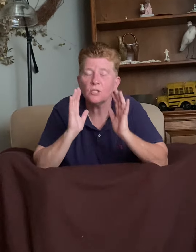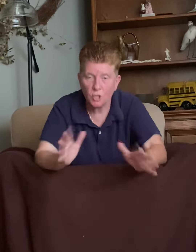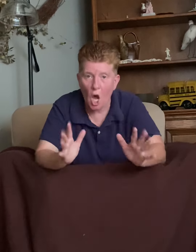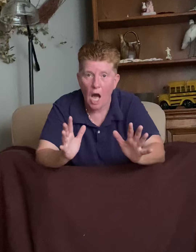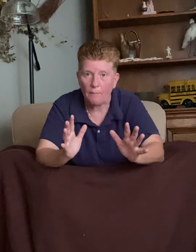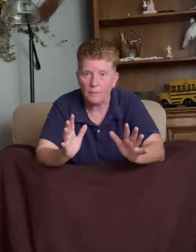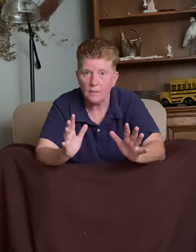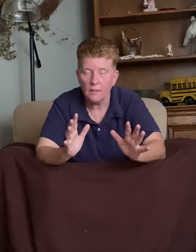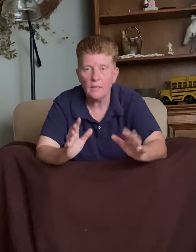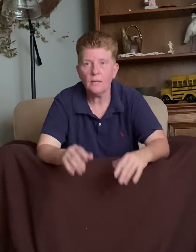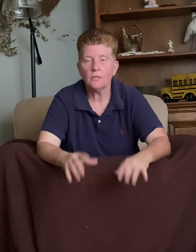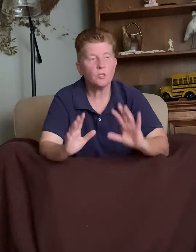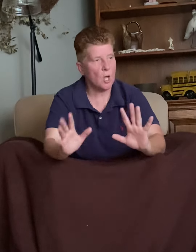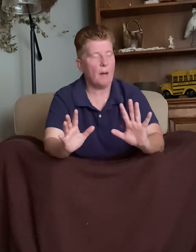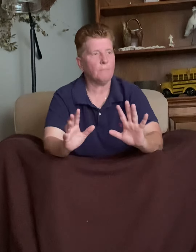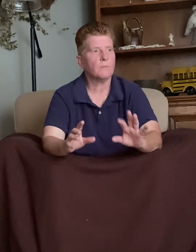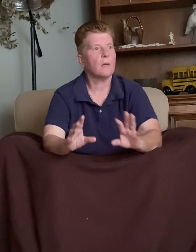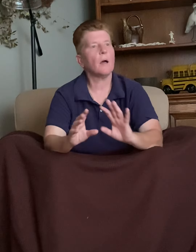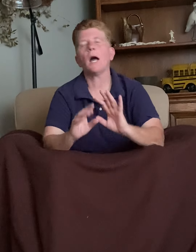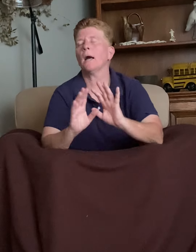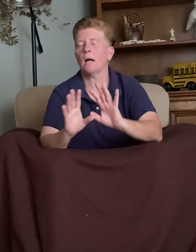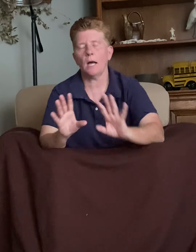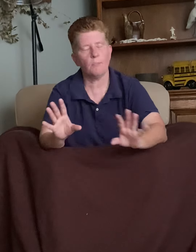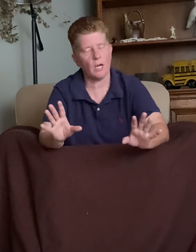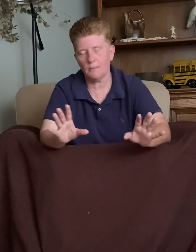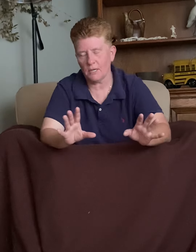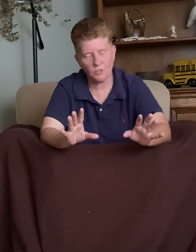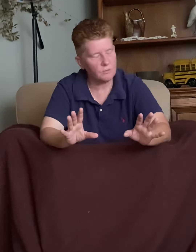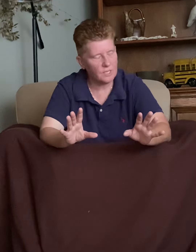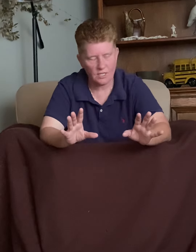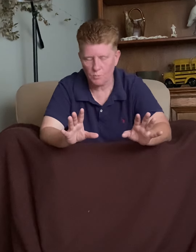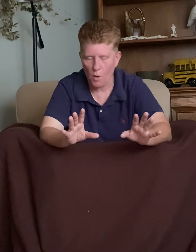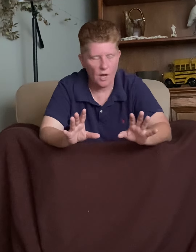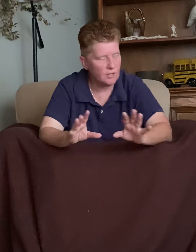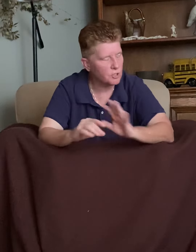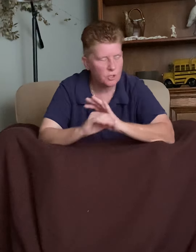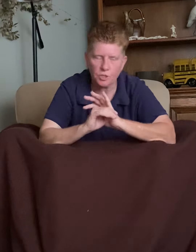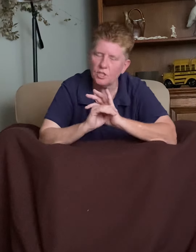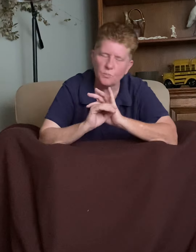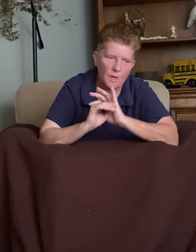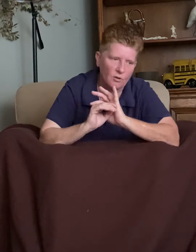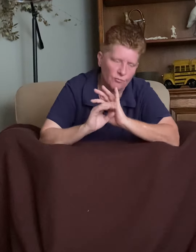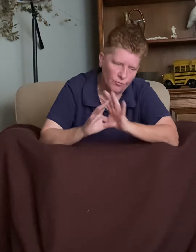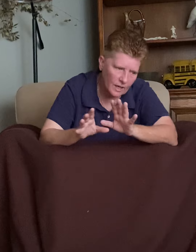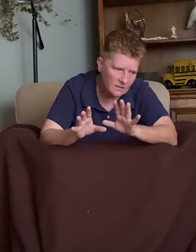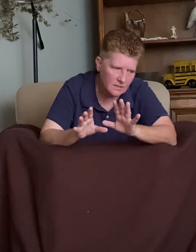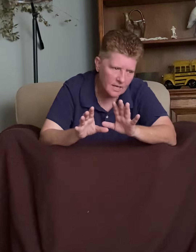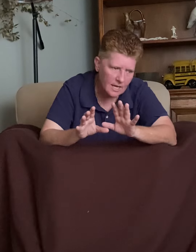Stop. Stop. I'm not gonna bust Susanna's balls. She's been great today.